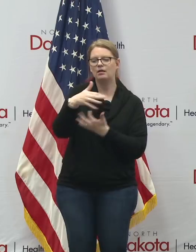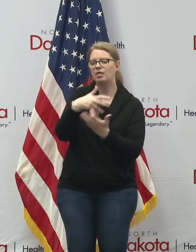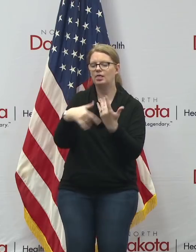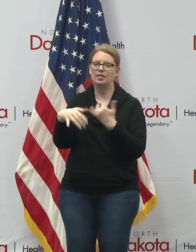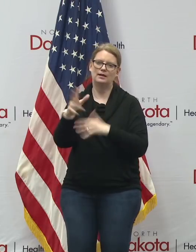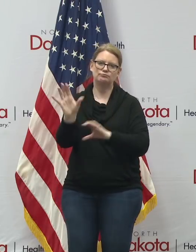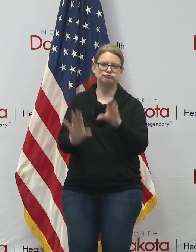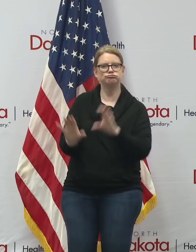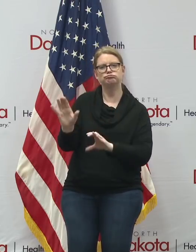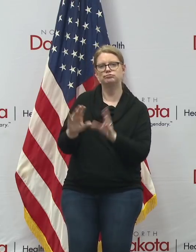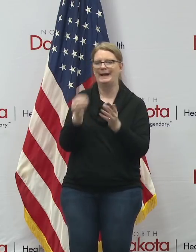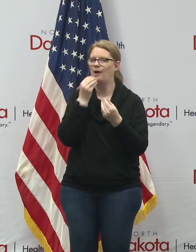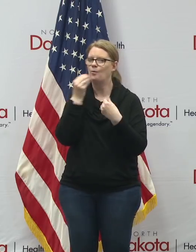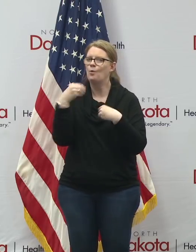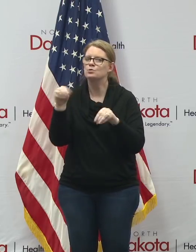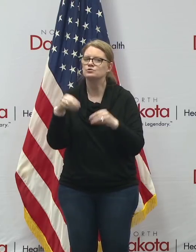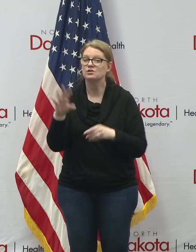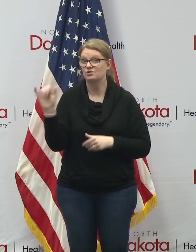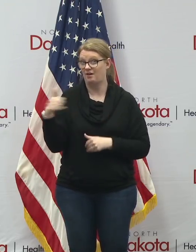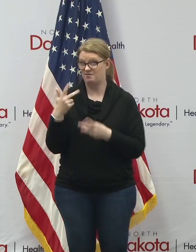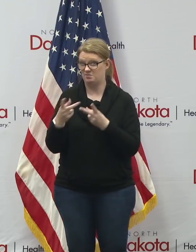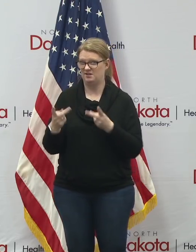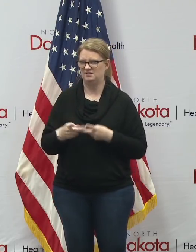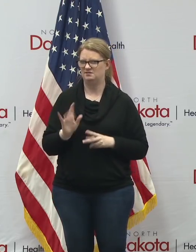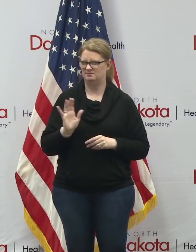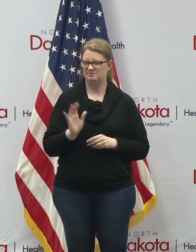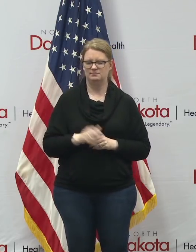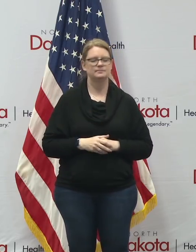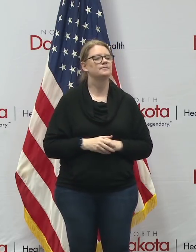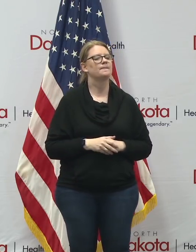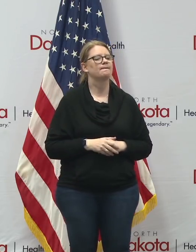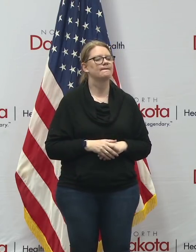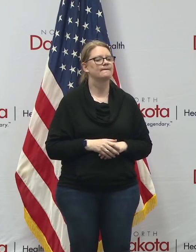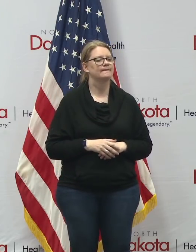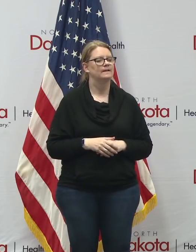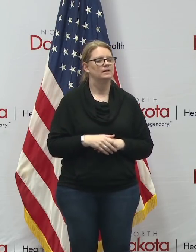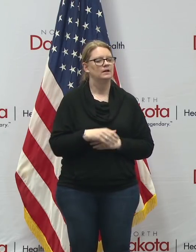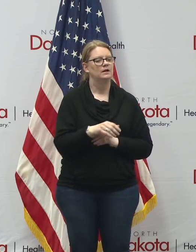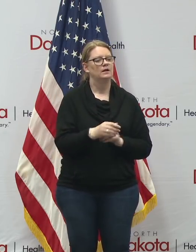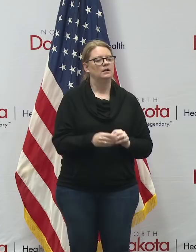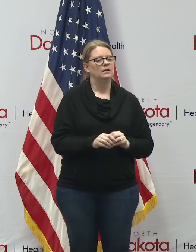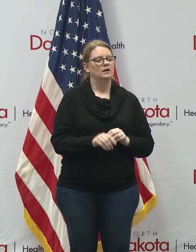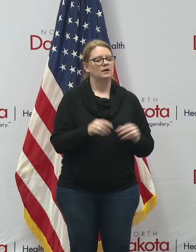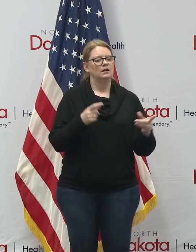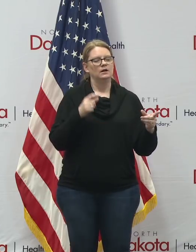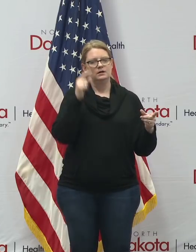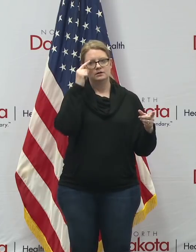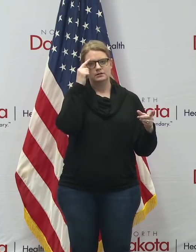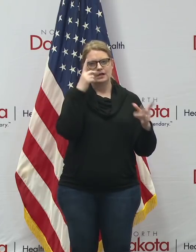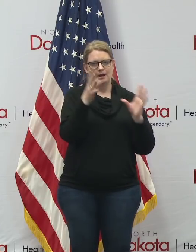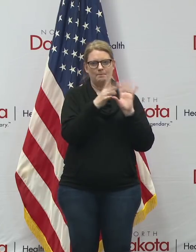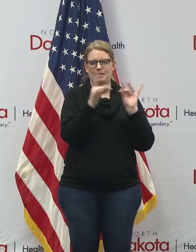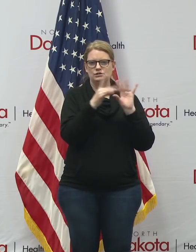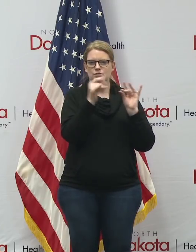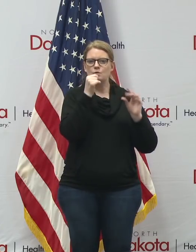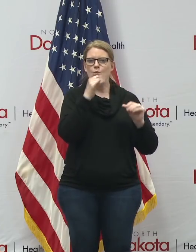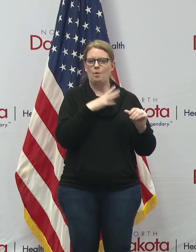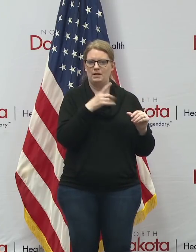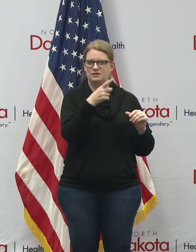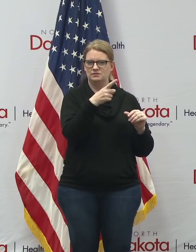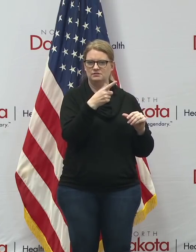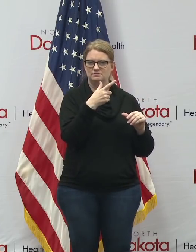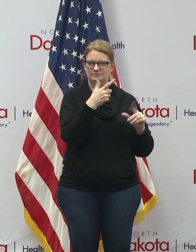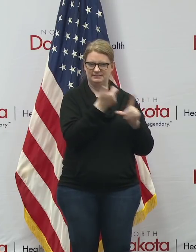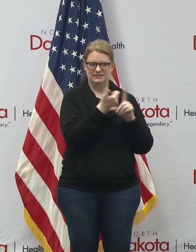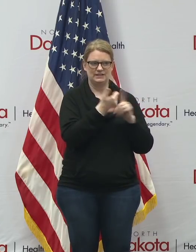uh grocery stores or elsewhere um i just want to give an update because i mentioned this woman that had lost the